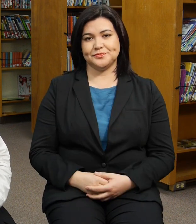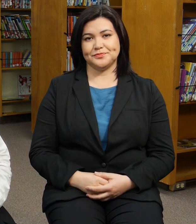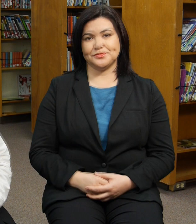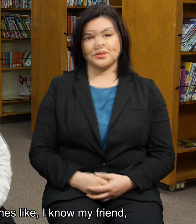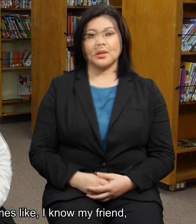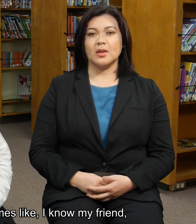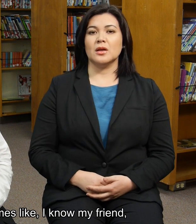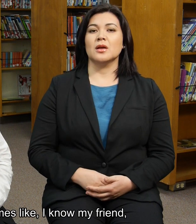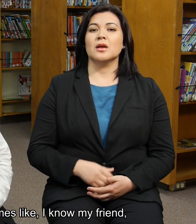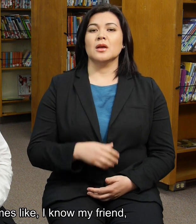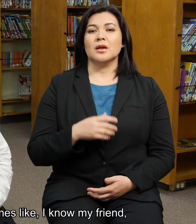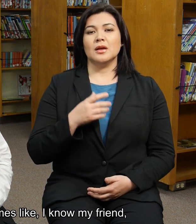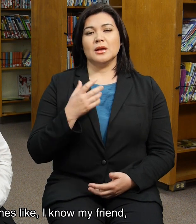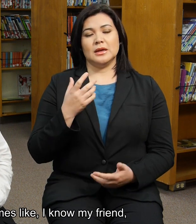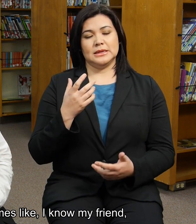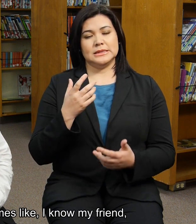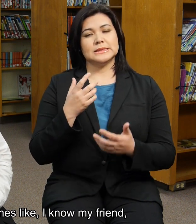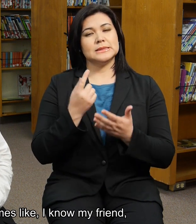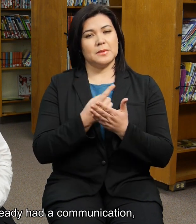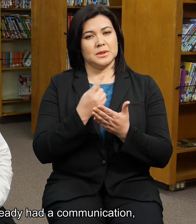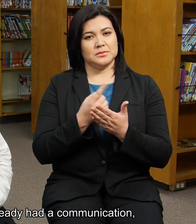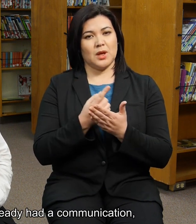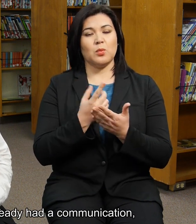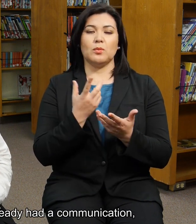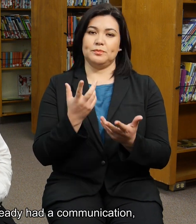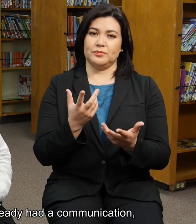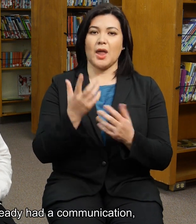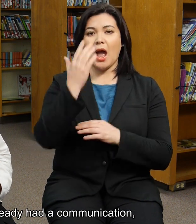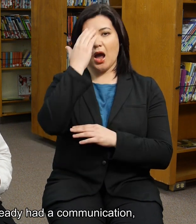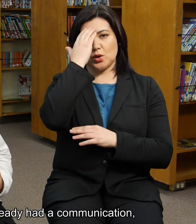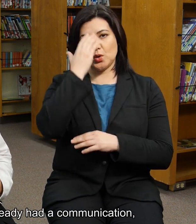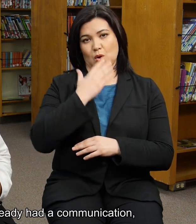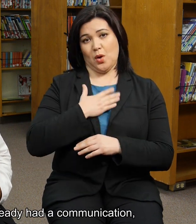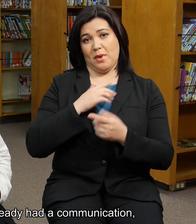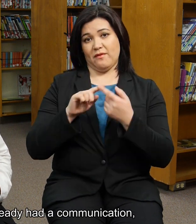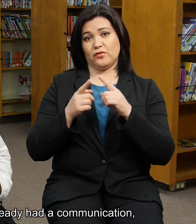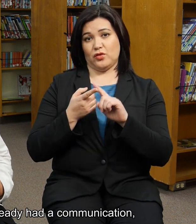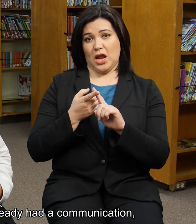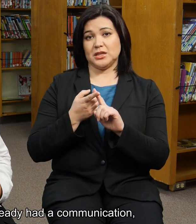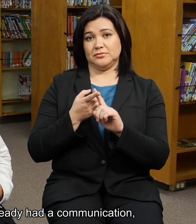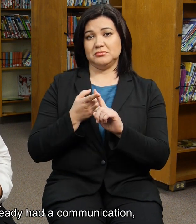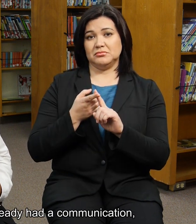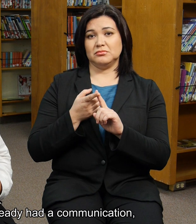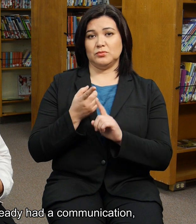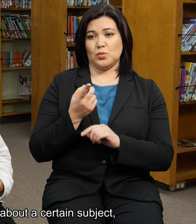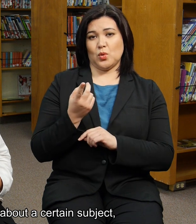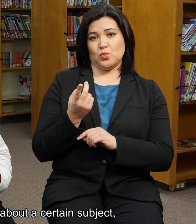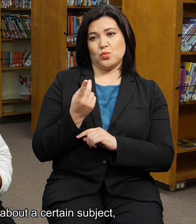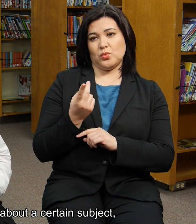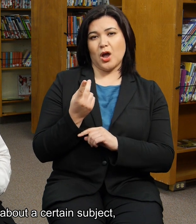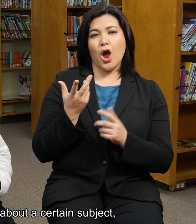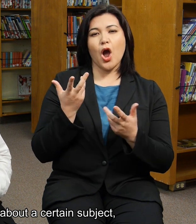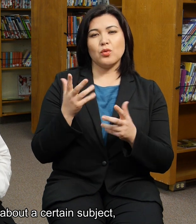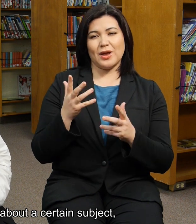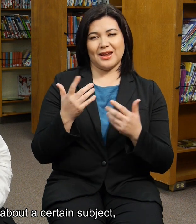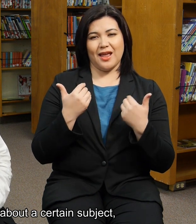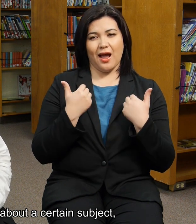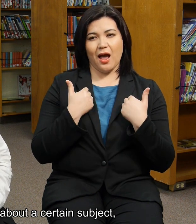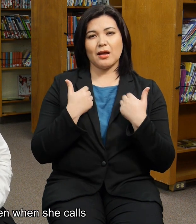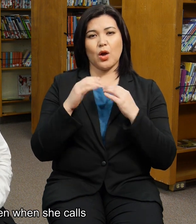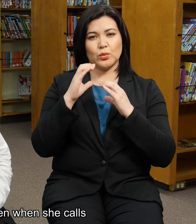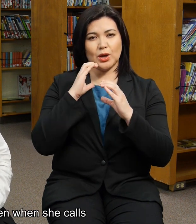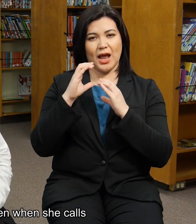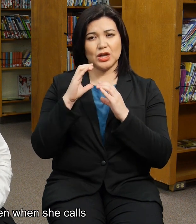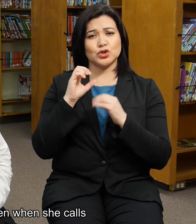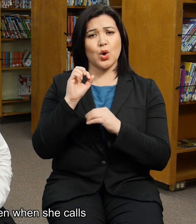Well, there's times, like, I know my friend, so she, we already had maybe a communication or we talked about a certain subject.